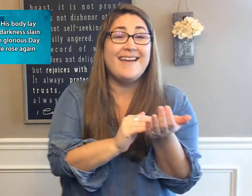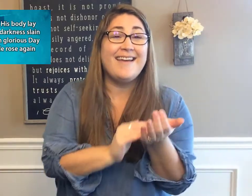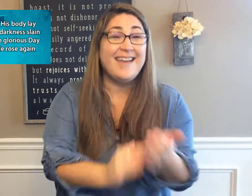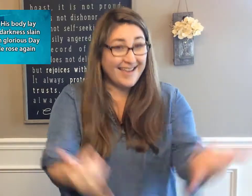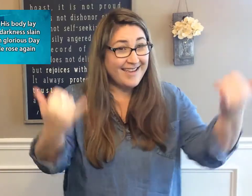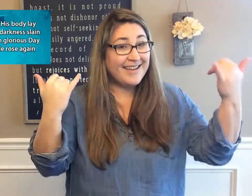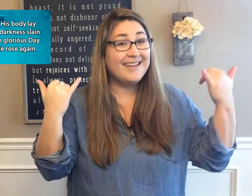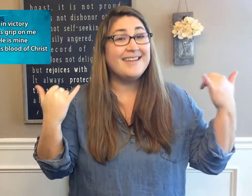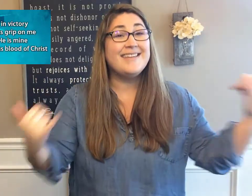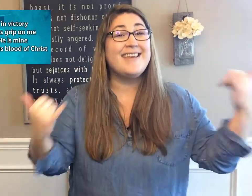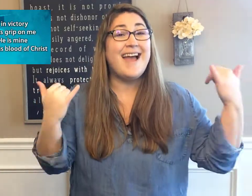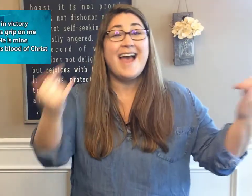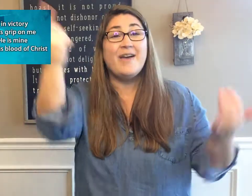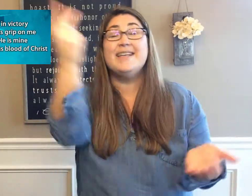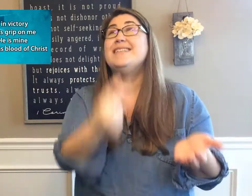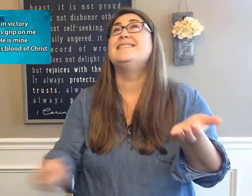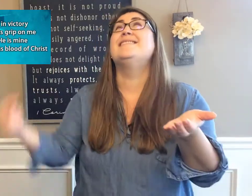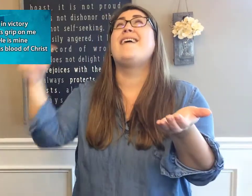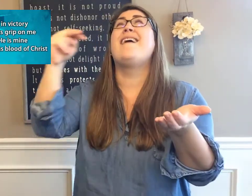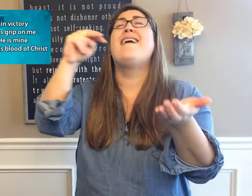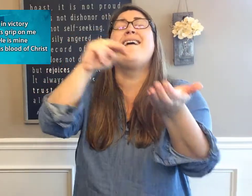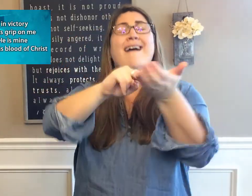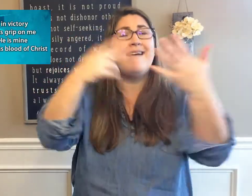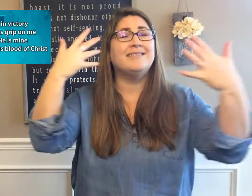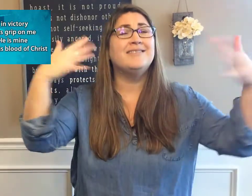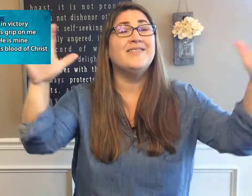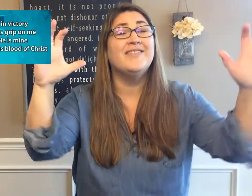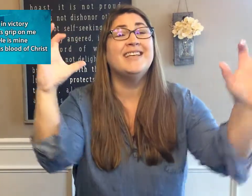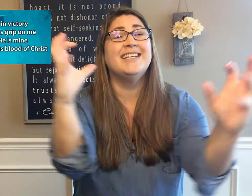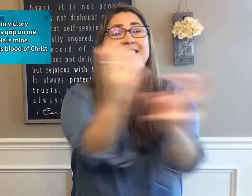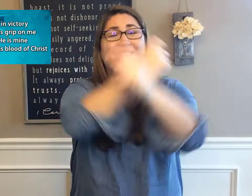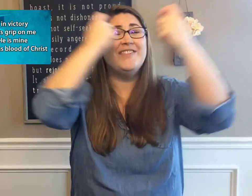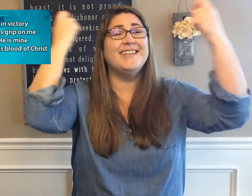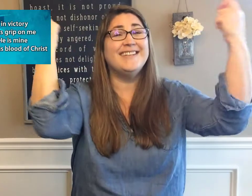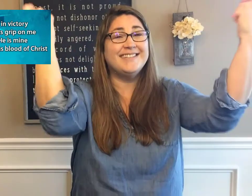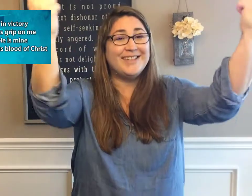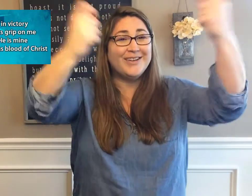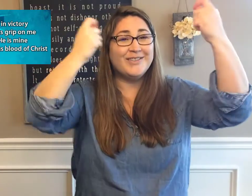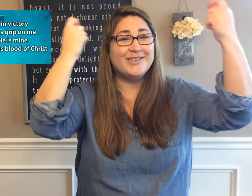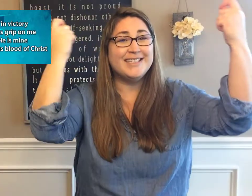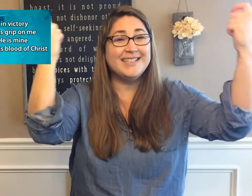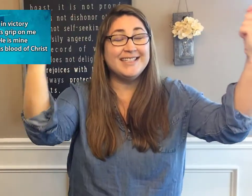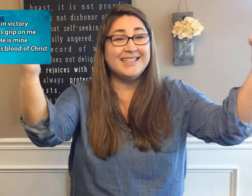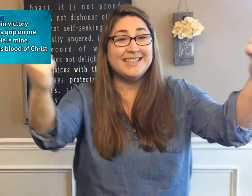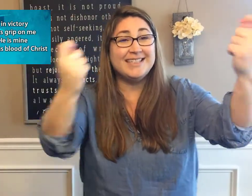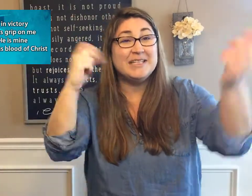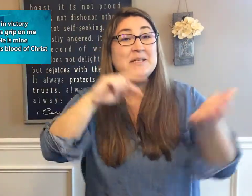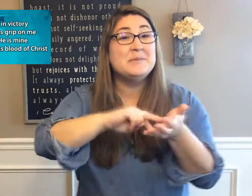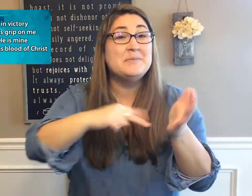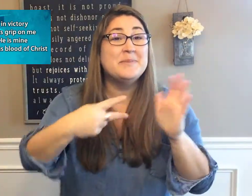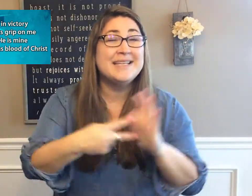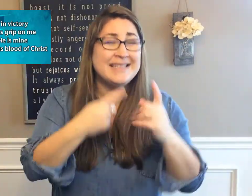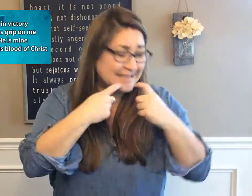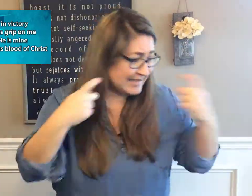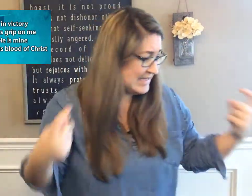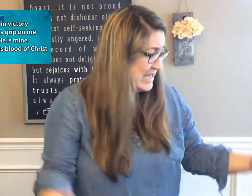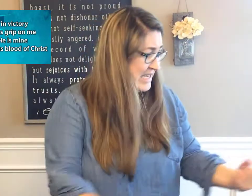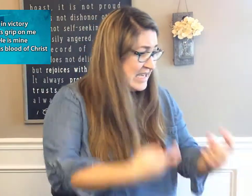And as He stands in victory, sin's curse